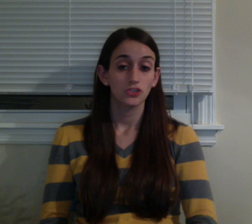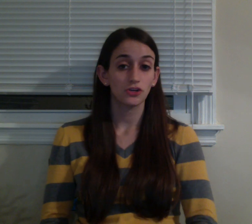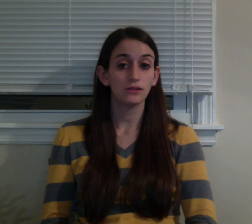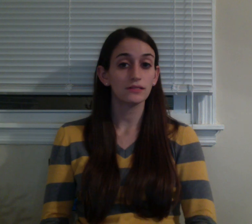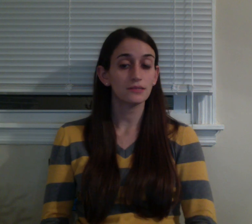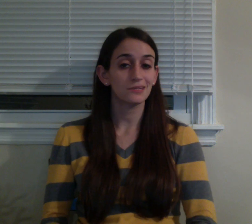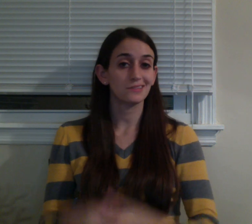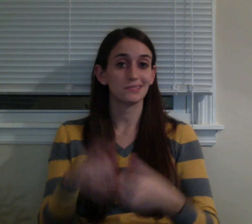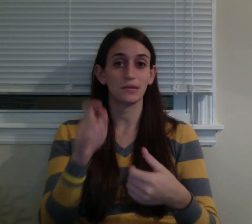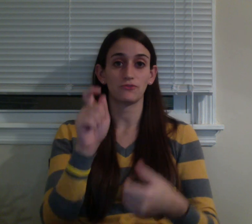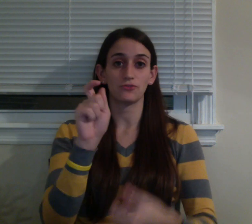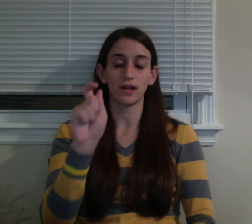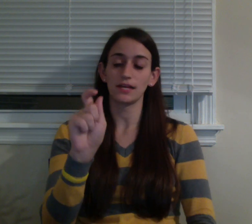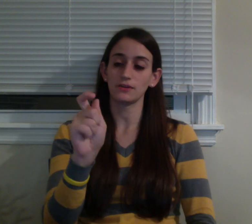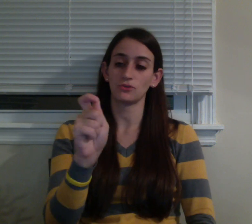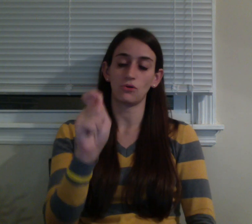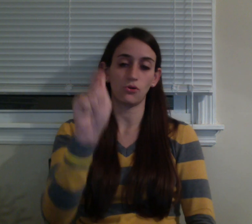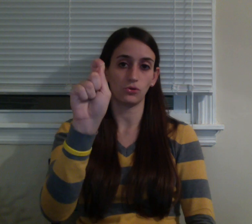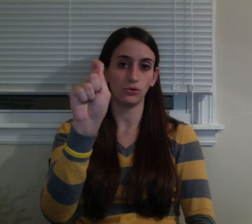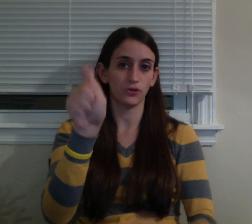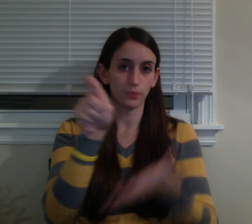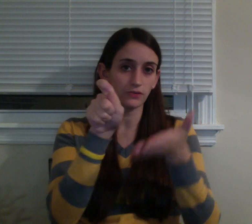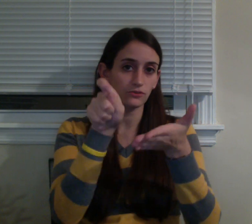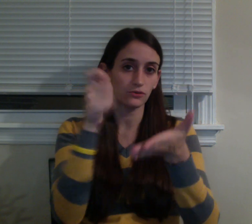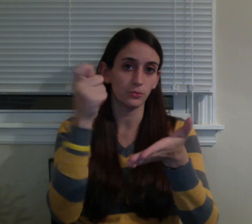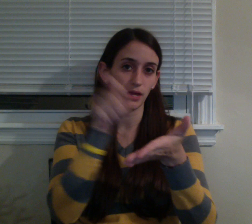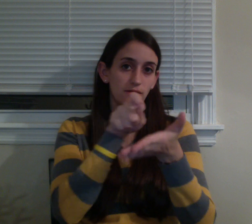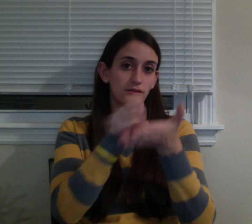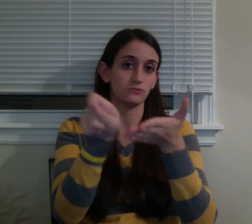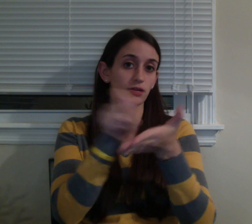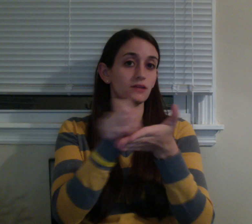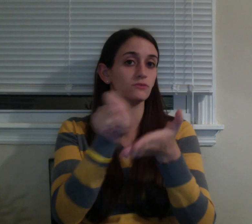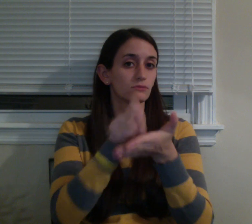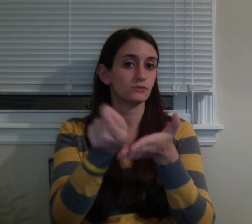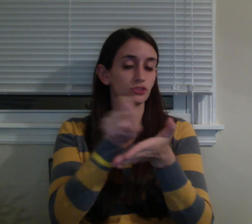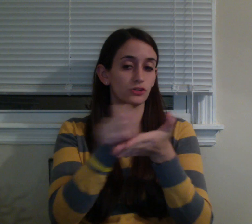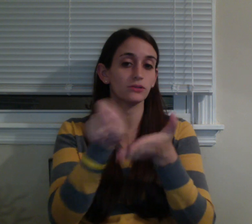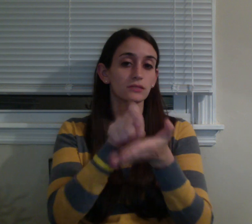Journalism is the same for writing, so hold your pencil or pen and write. Journalism.